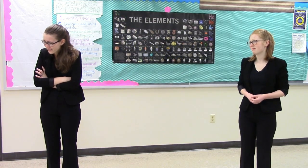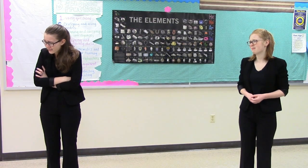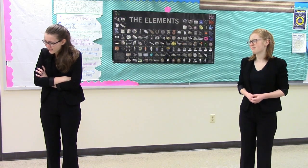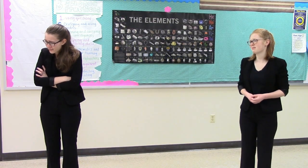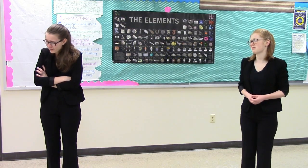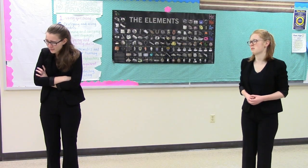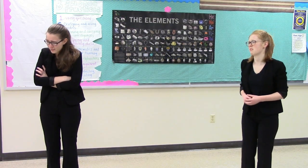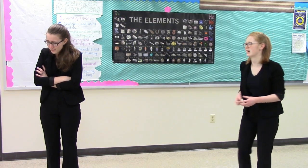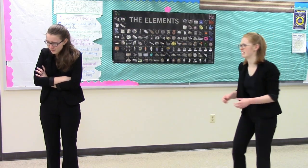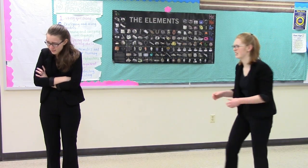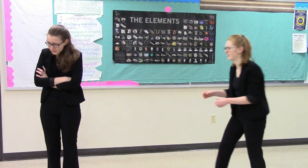Oh, honey.